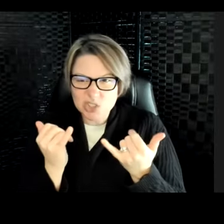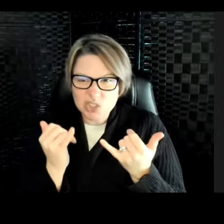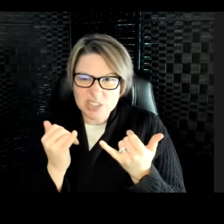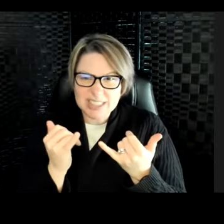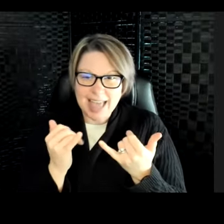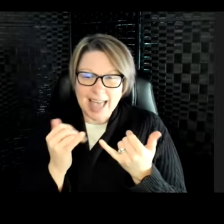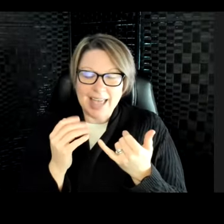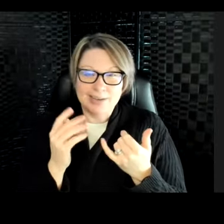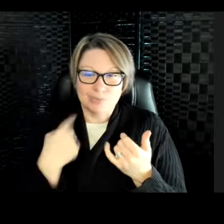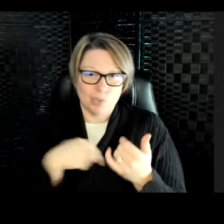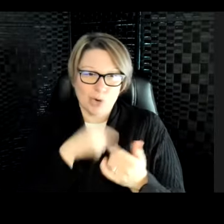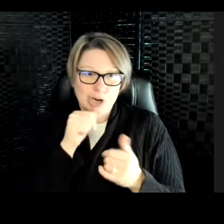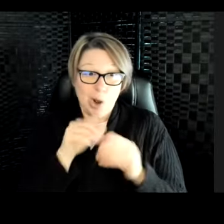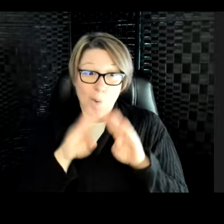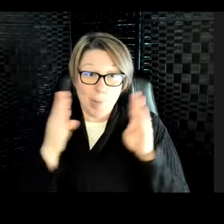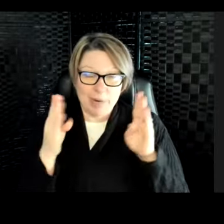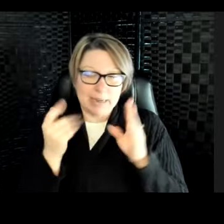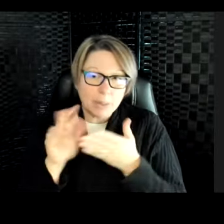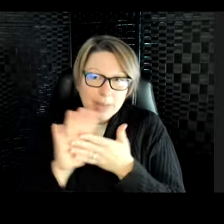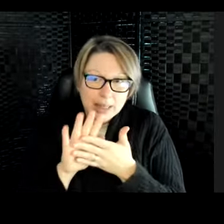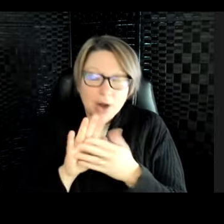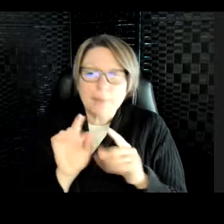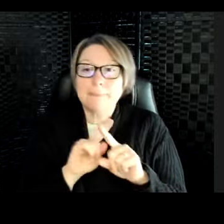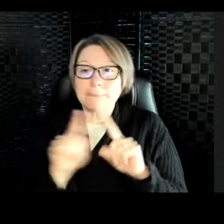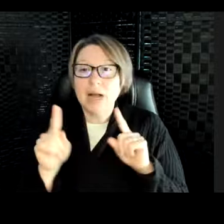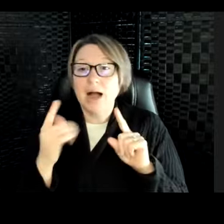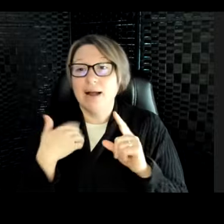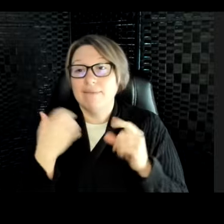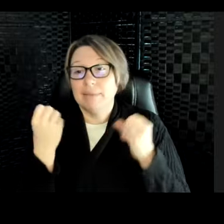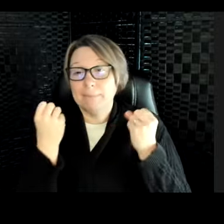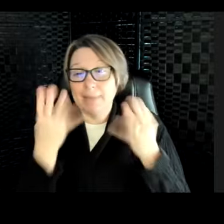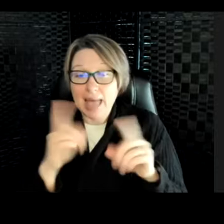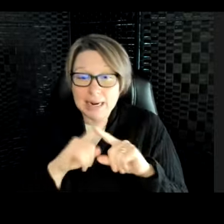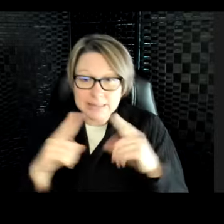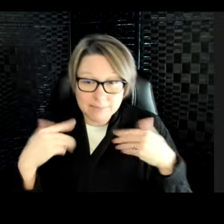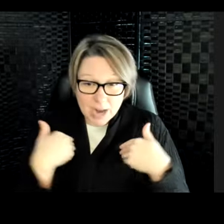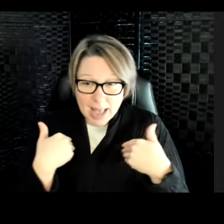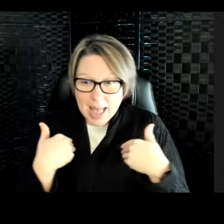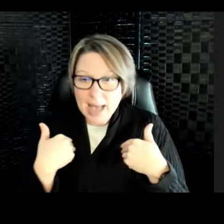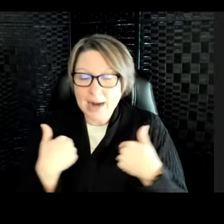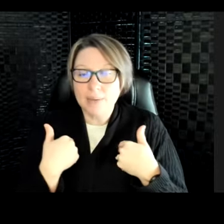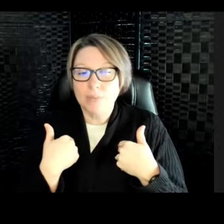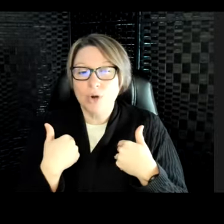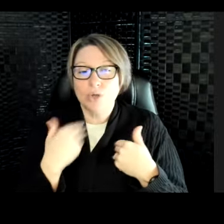so it's a little cloudy. But you can see there are a bunch of different animals in here. You might have seen some sharks swimming by.